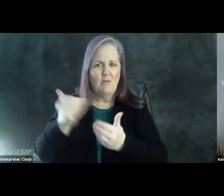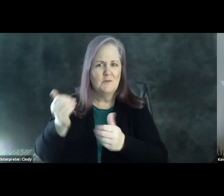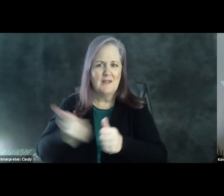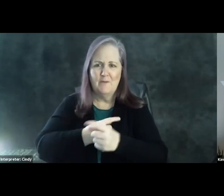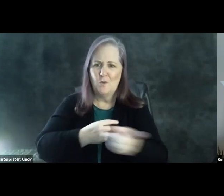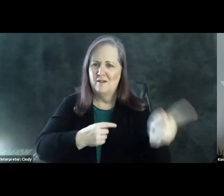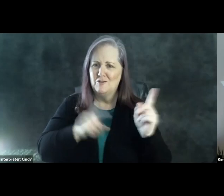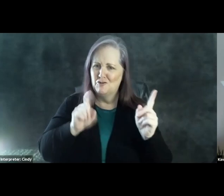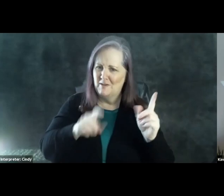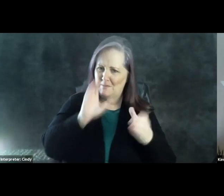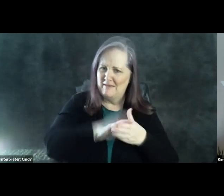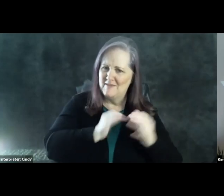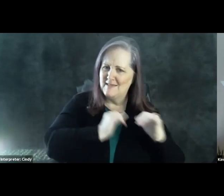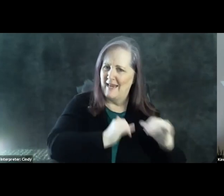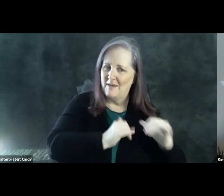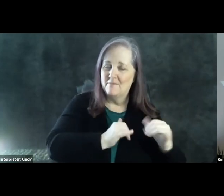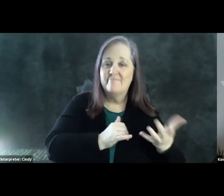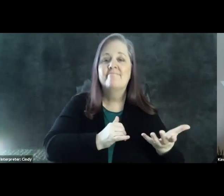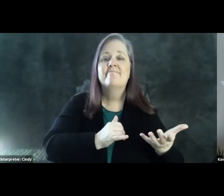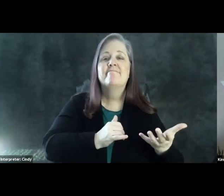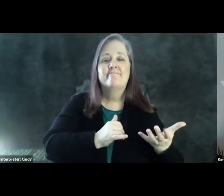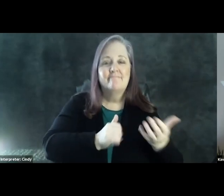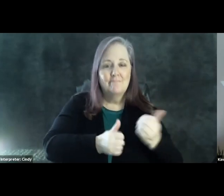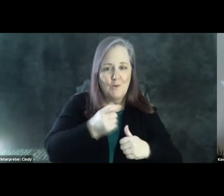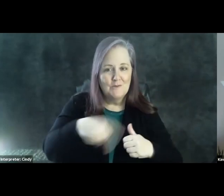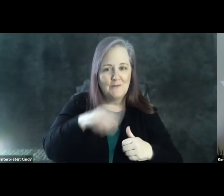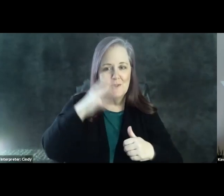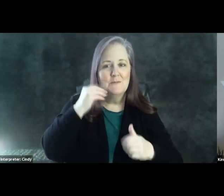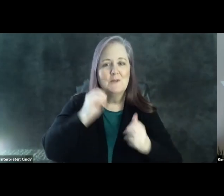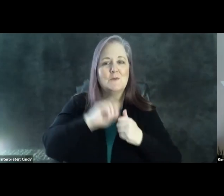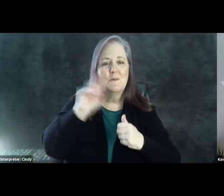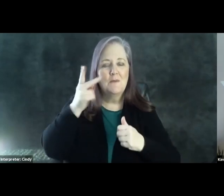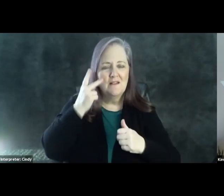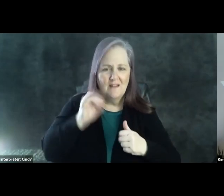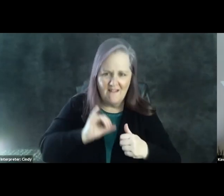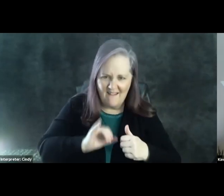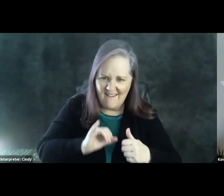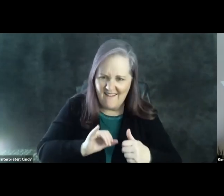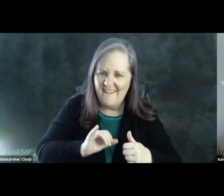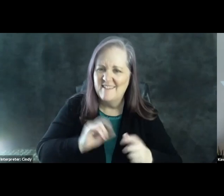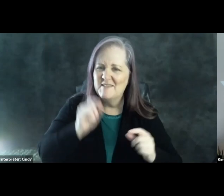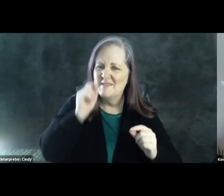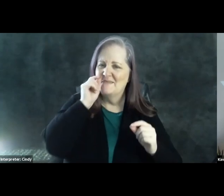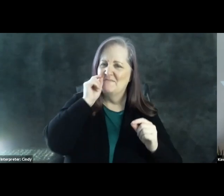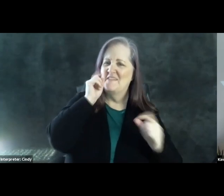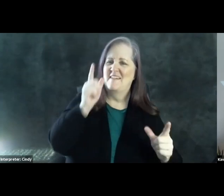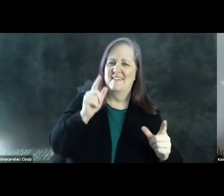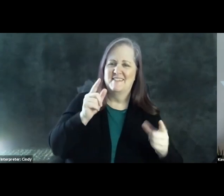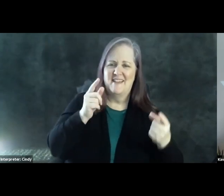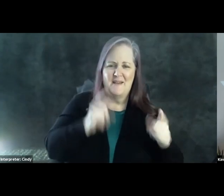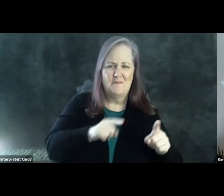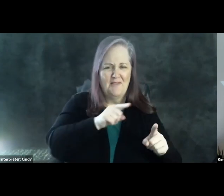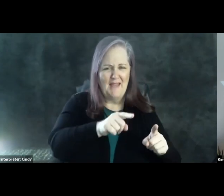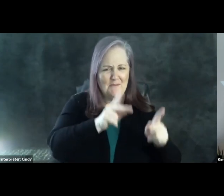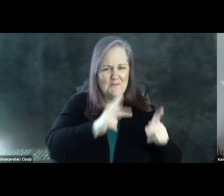believes that. And I'm sure most of us have experienced that around politics where you're sort of surprised by election outcomes sometimes because it just seems